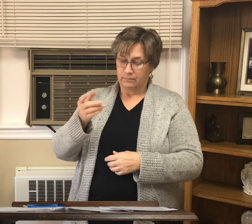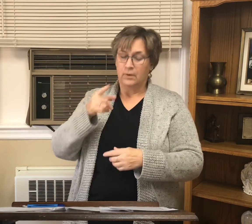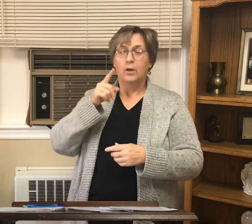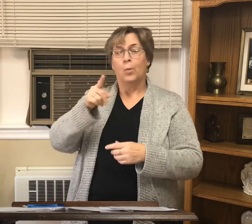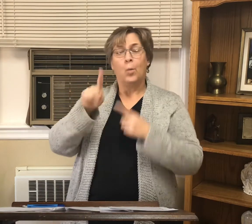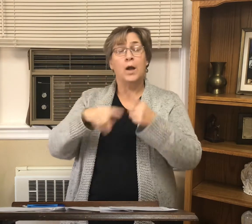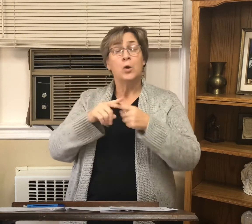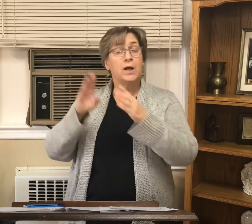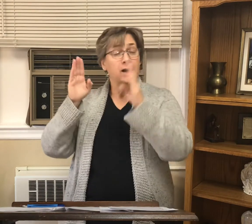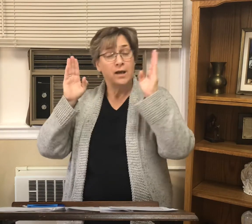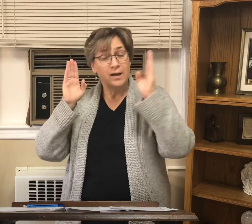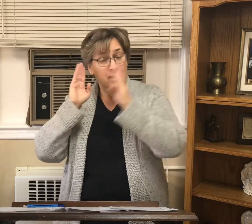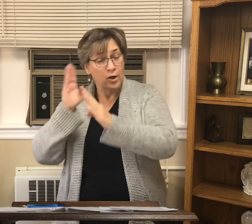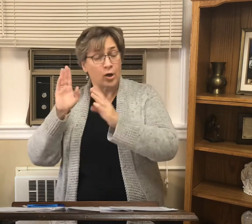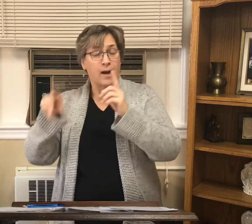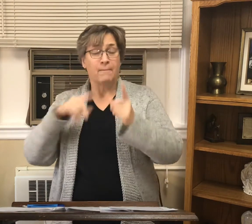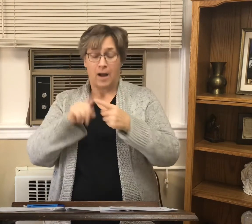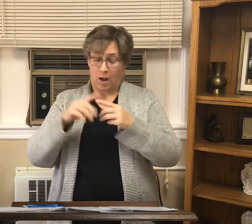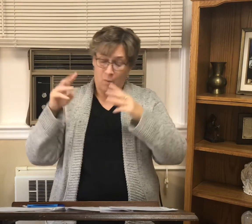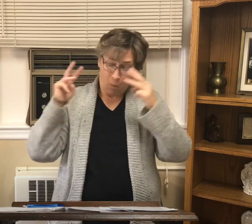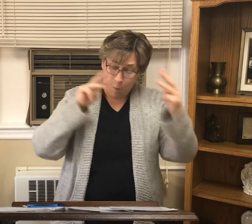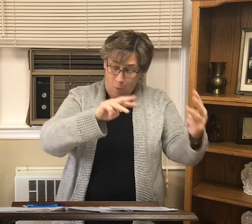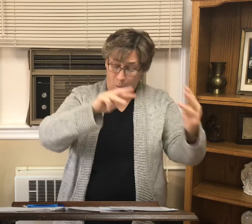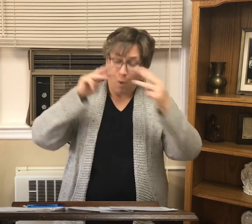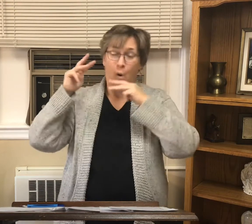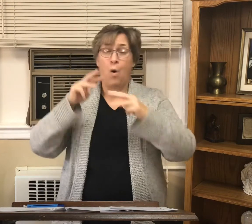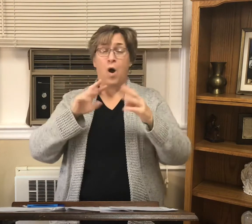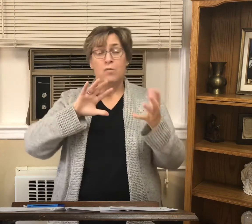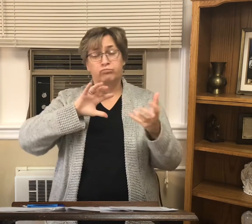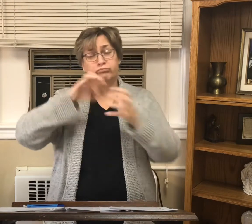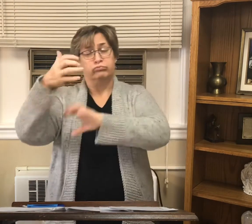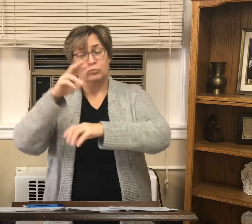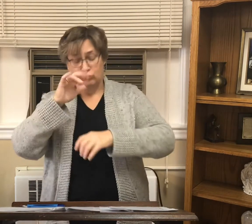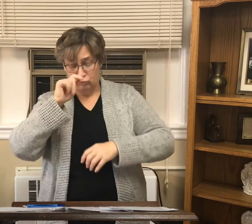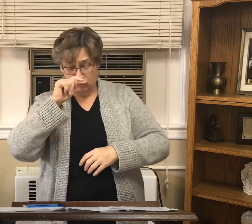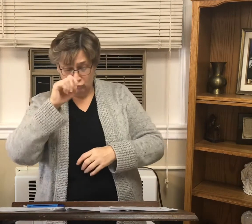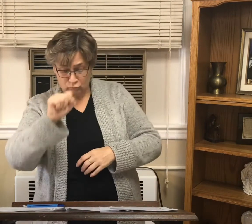when you hear of wars and insurrections do not be terrified